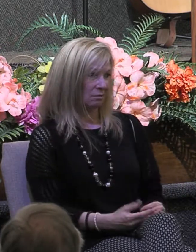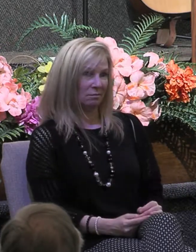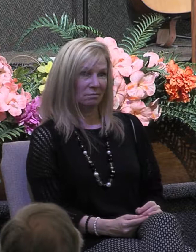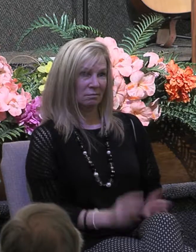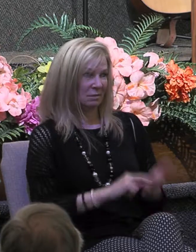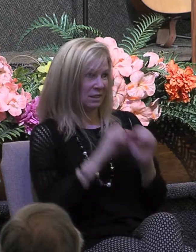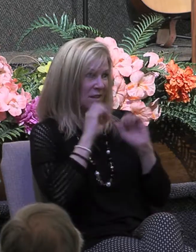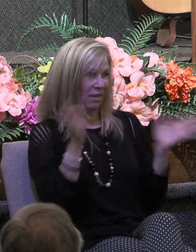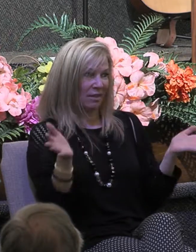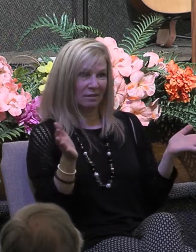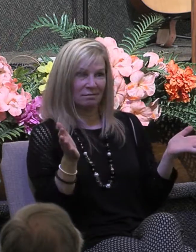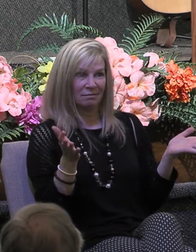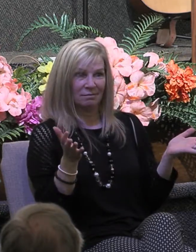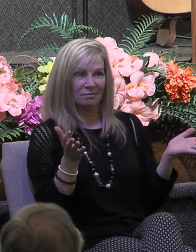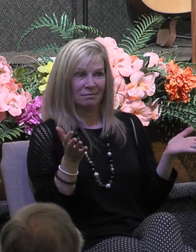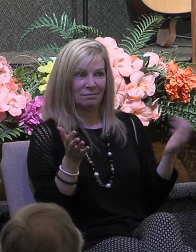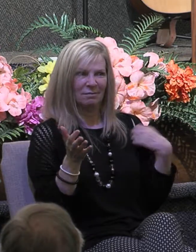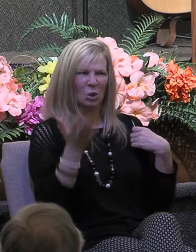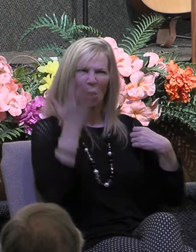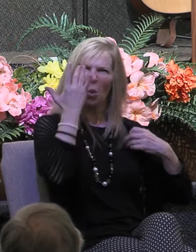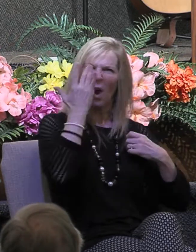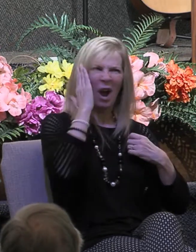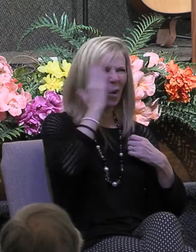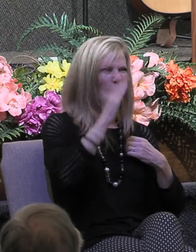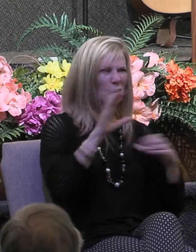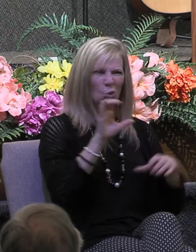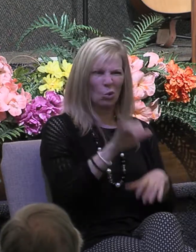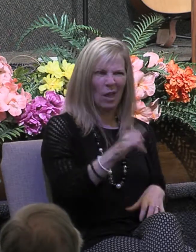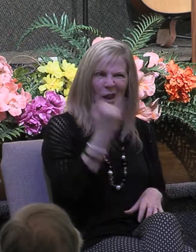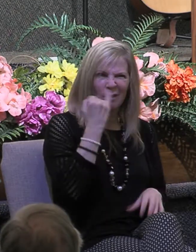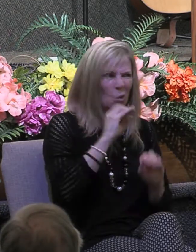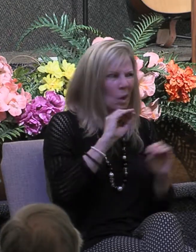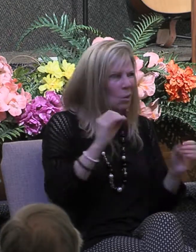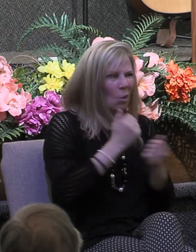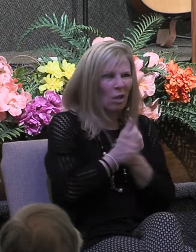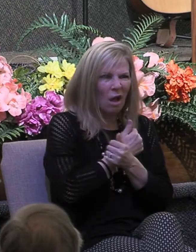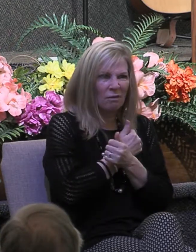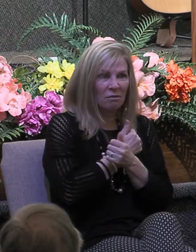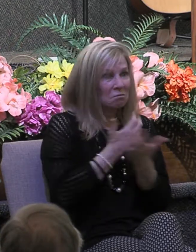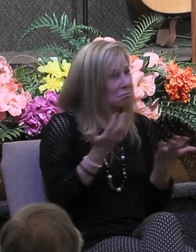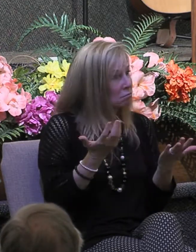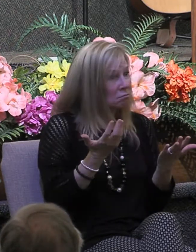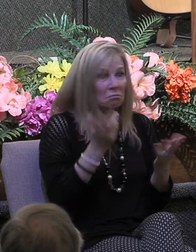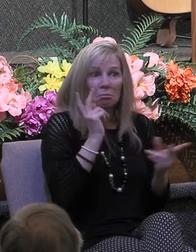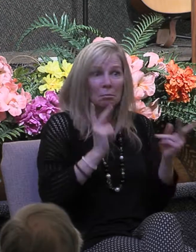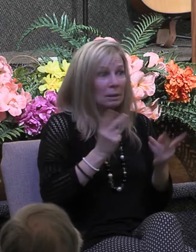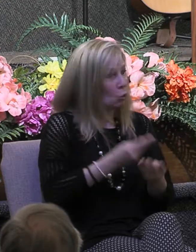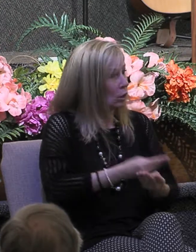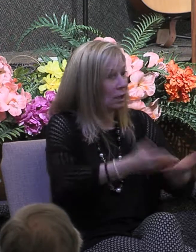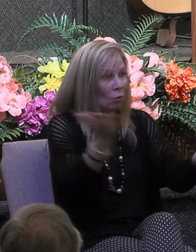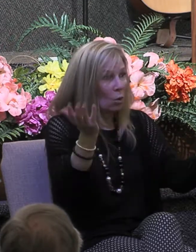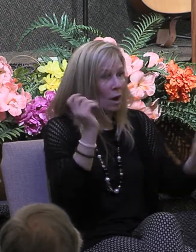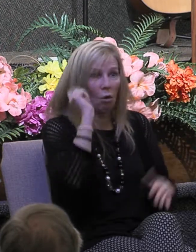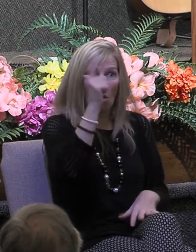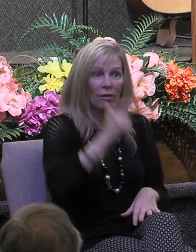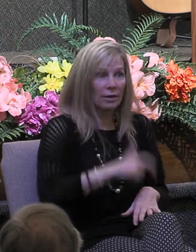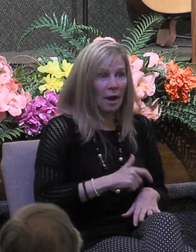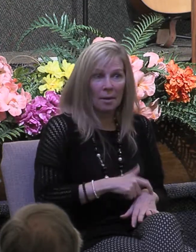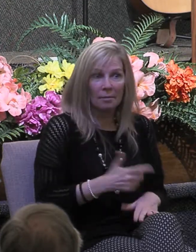love I mean why would you do this if you weren't loving well people give away things all the time and sometimes they make